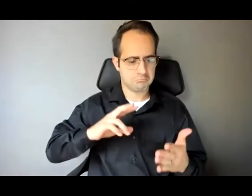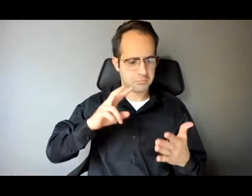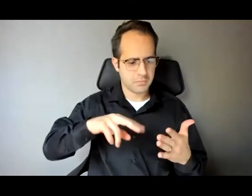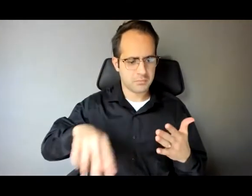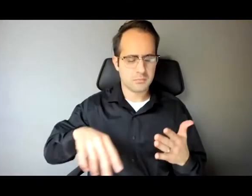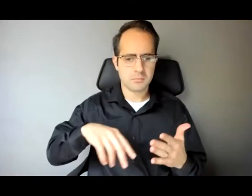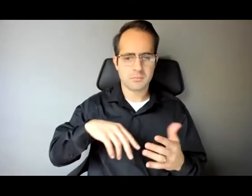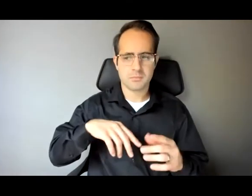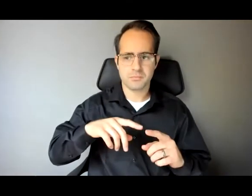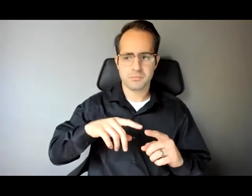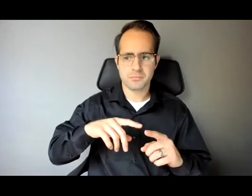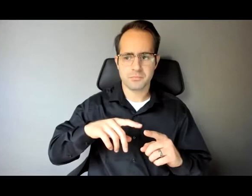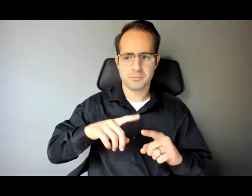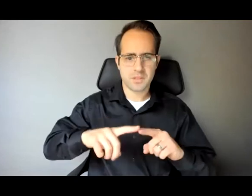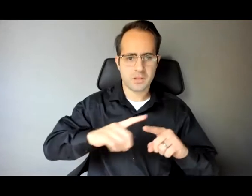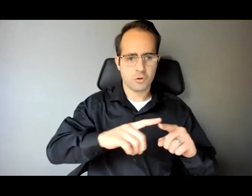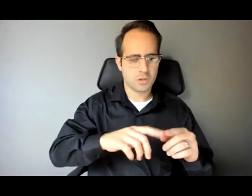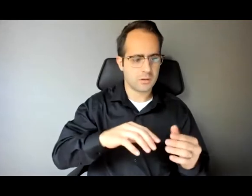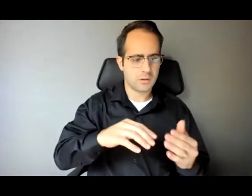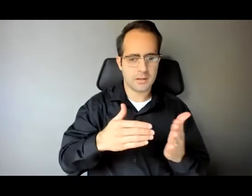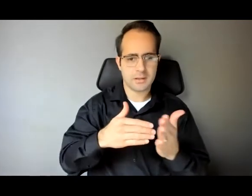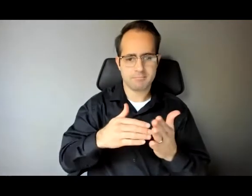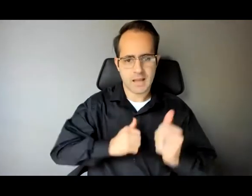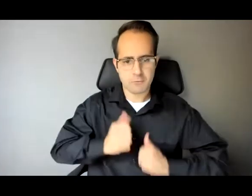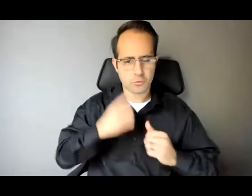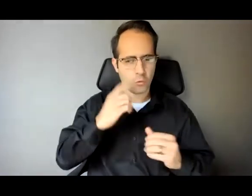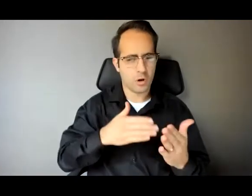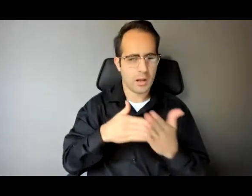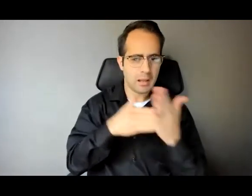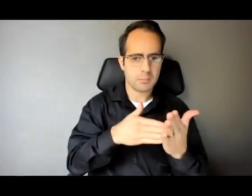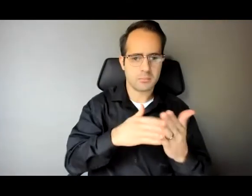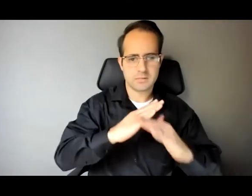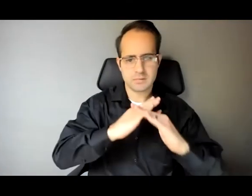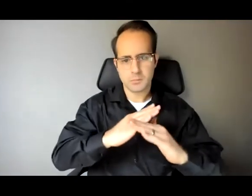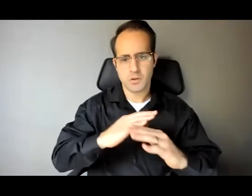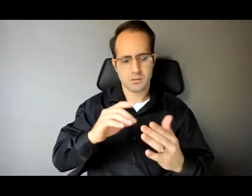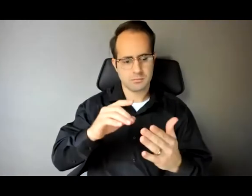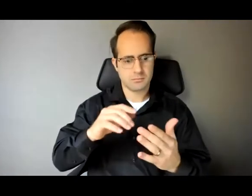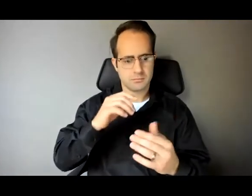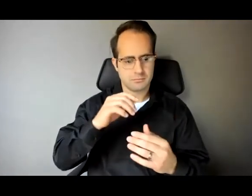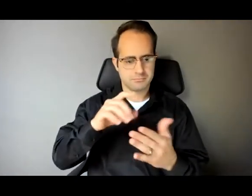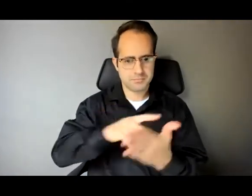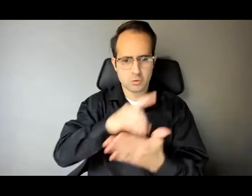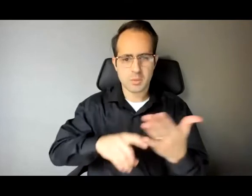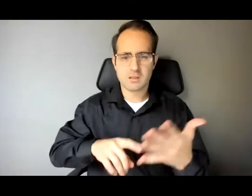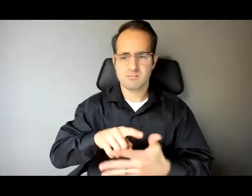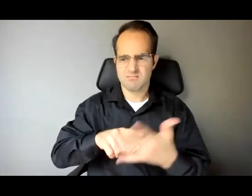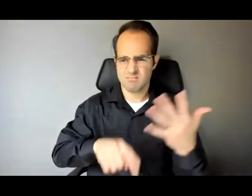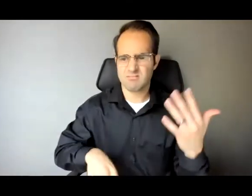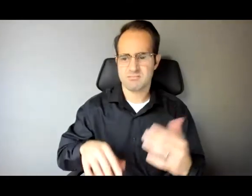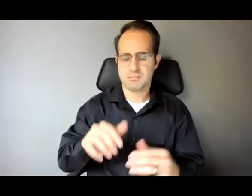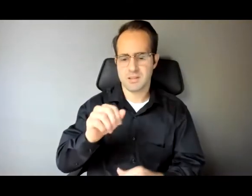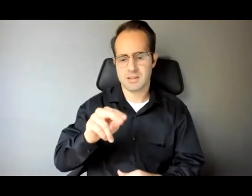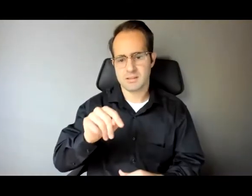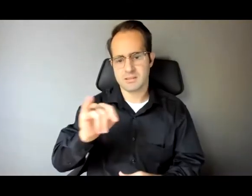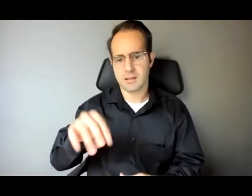diversity inclusion anti-racism efforts with colleagues right and often what I tell colleagues here in our institution and in